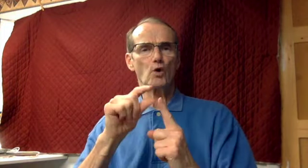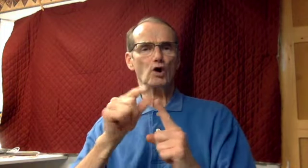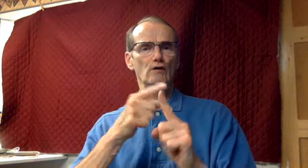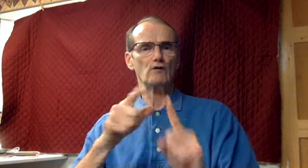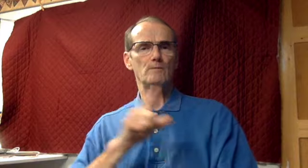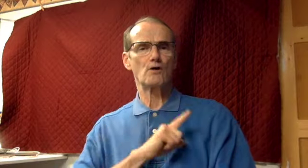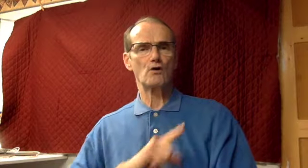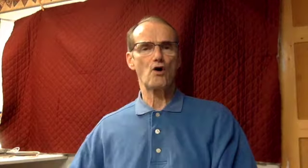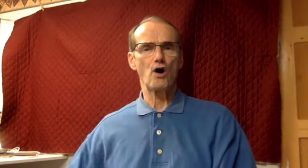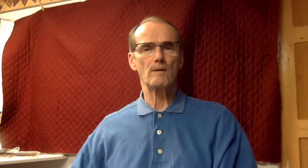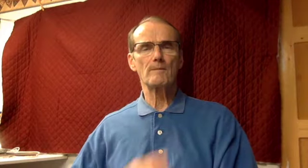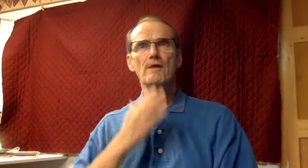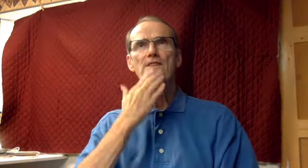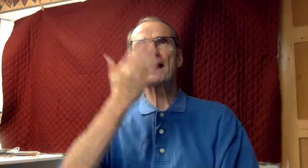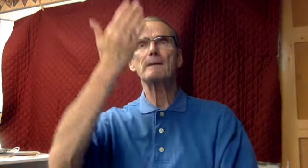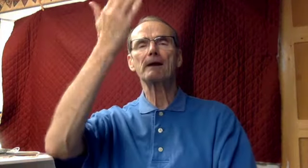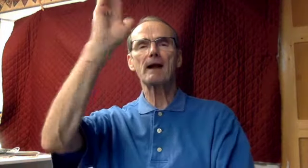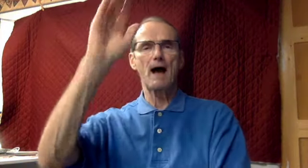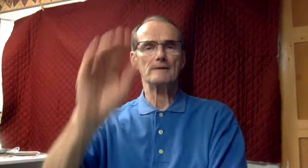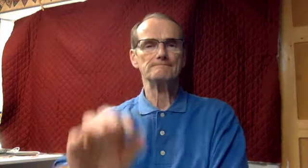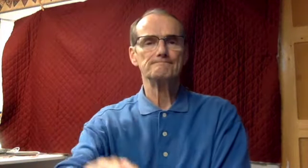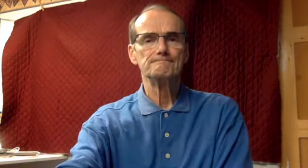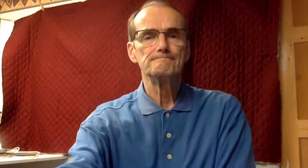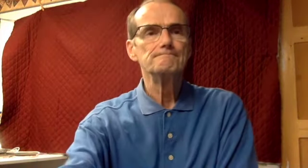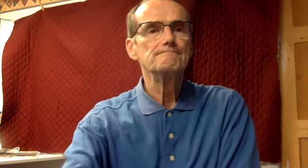the word of the Lord thanks be to God